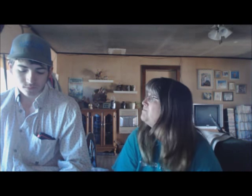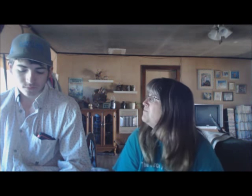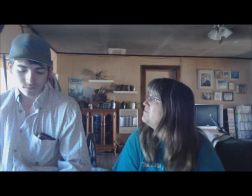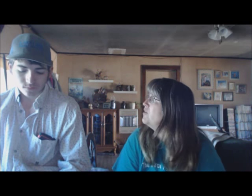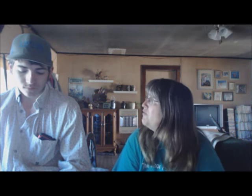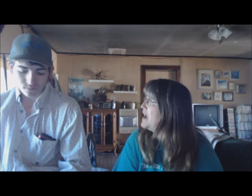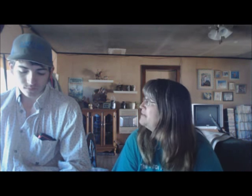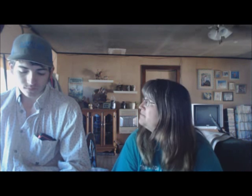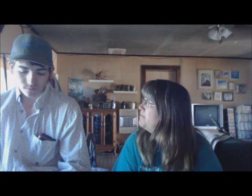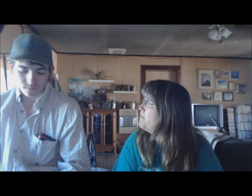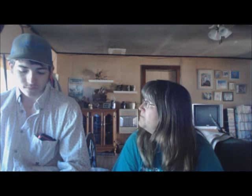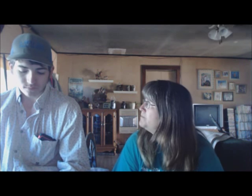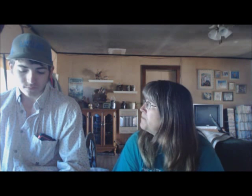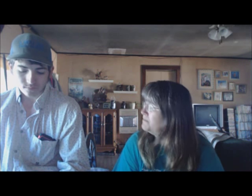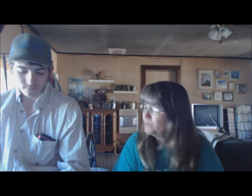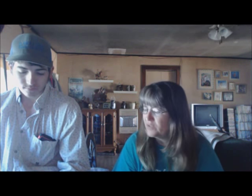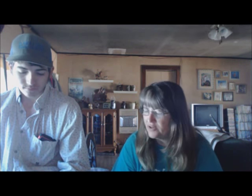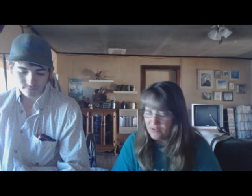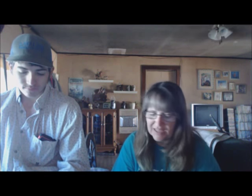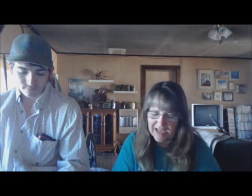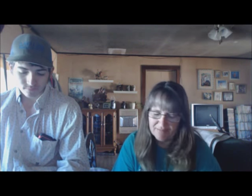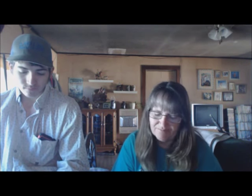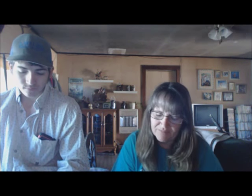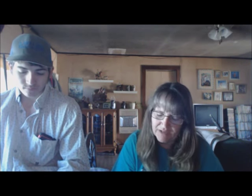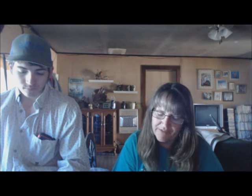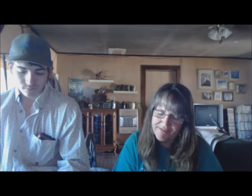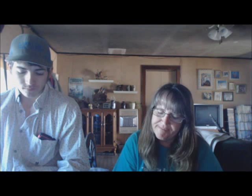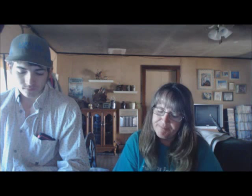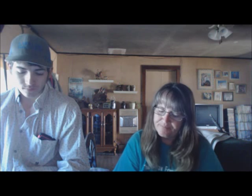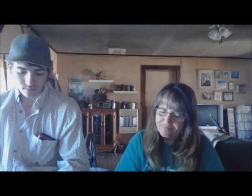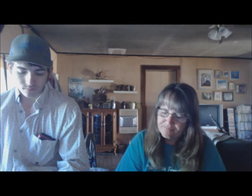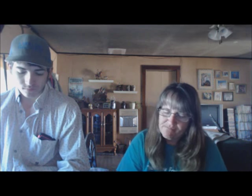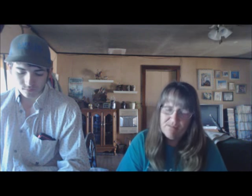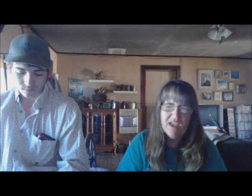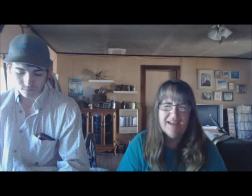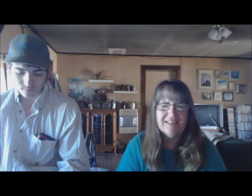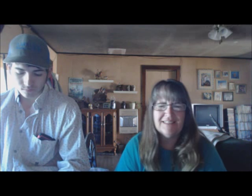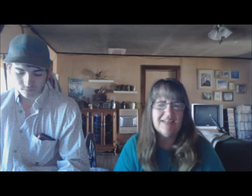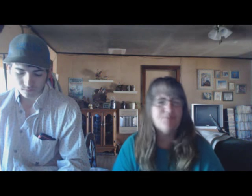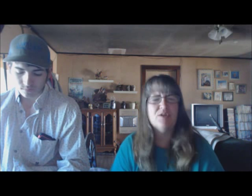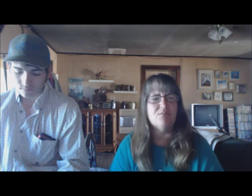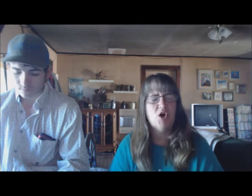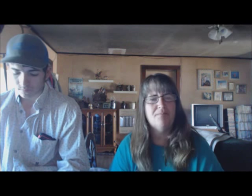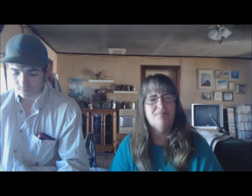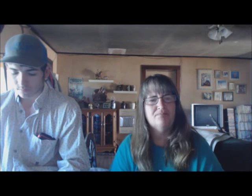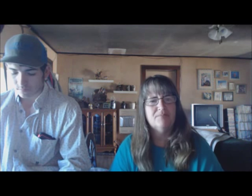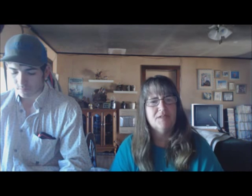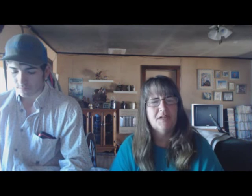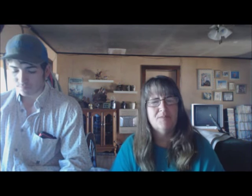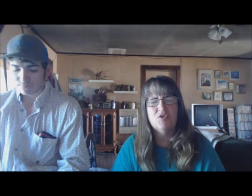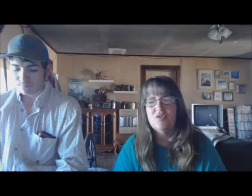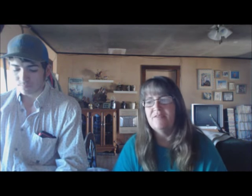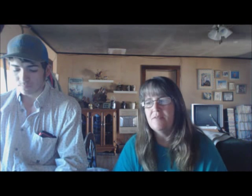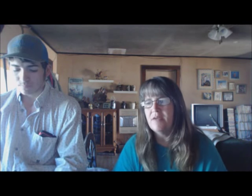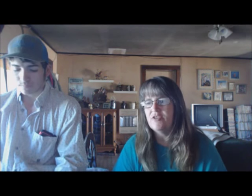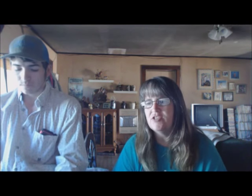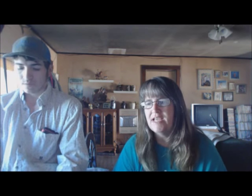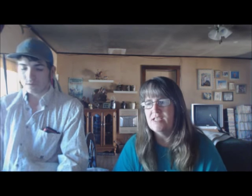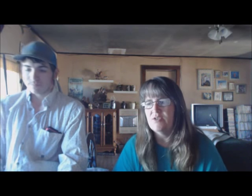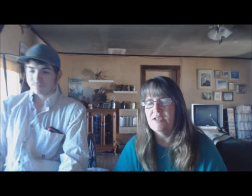So, right, they're doing that. And it doesn't have to be your mom. They're doing it for Mother's Day, so